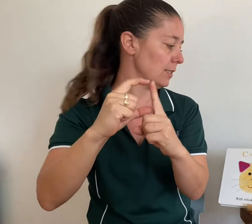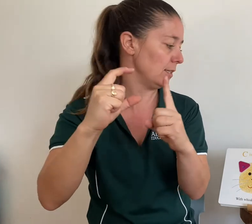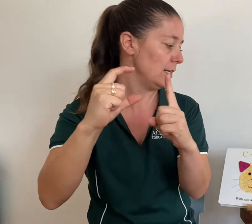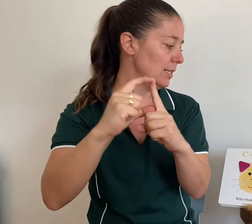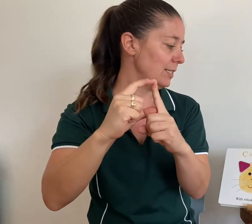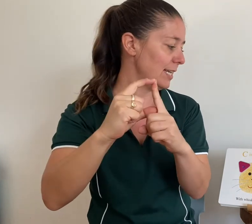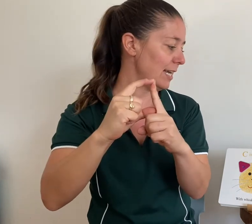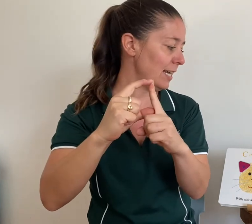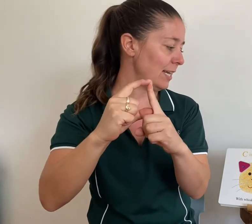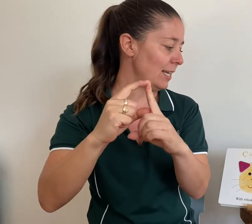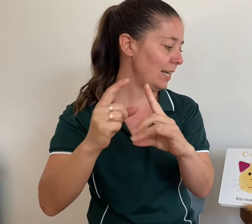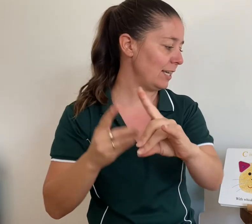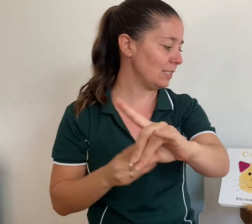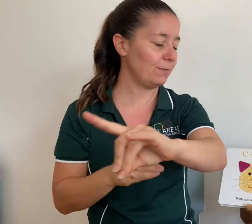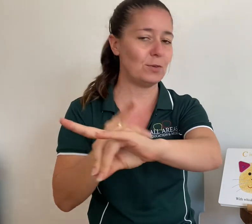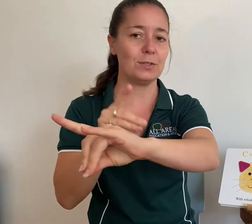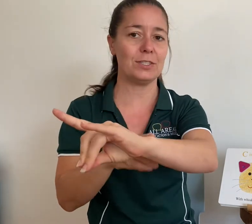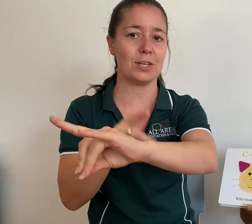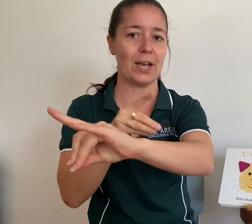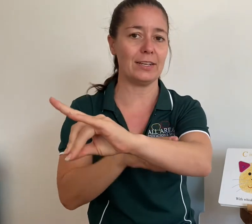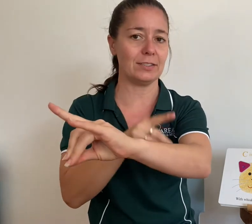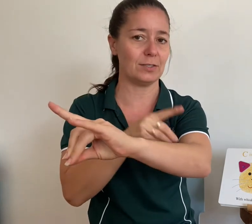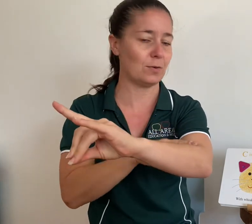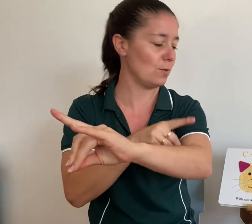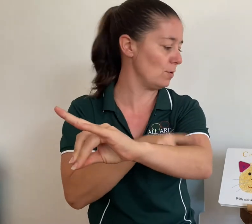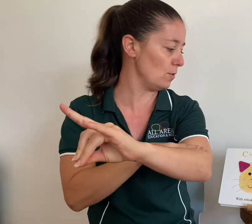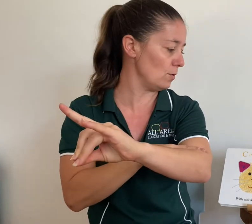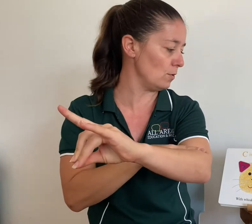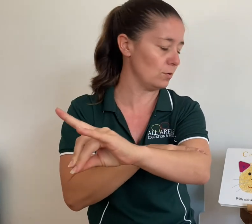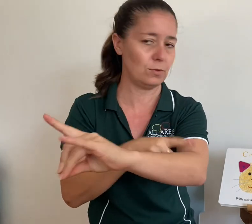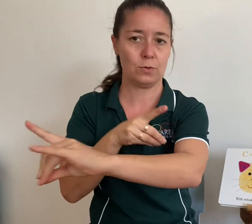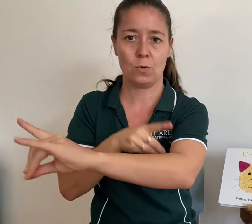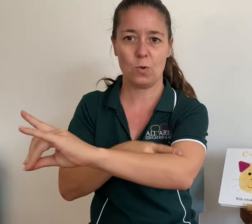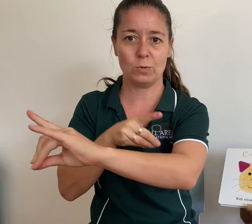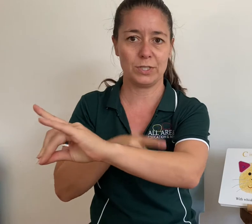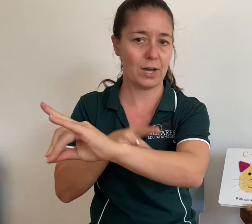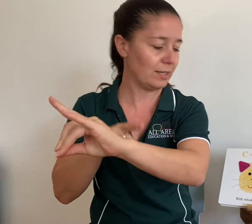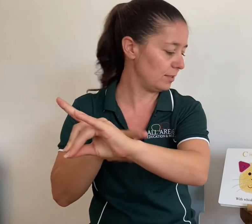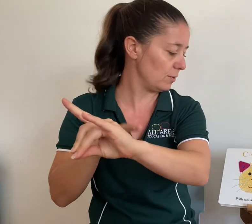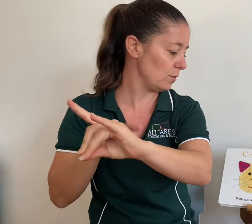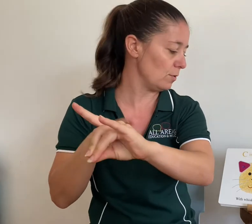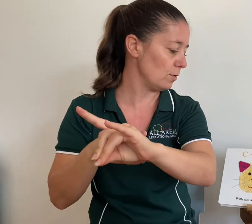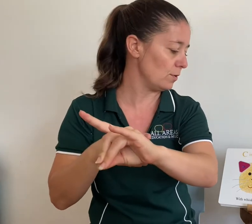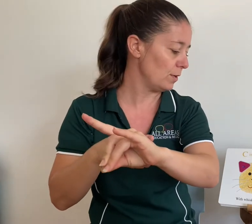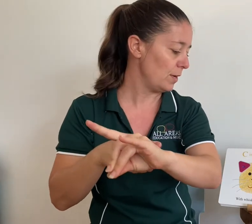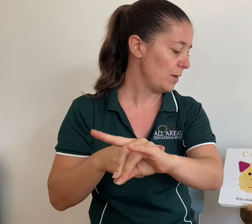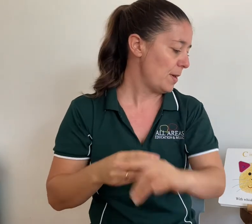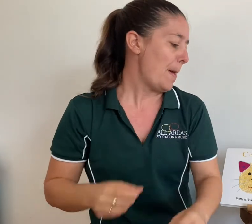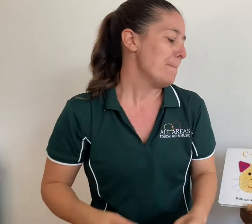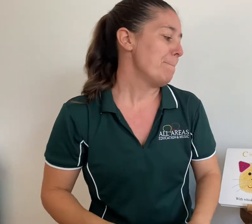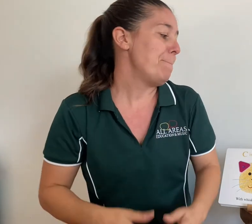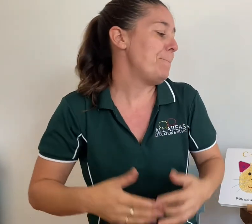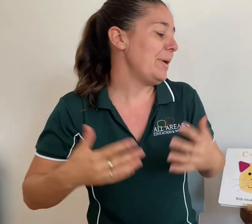it? D is for dinosaur or dinosaur. Big,